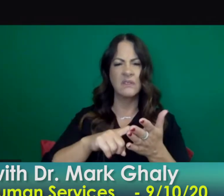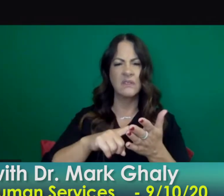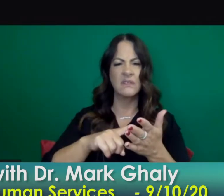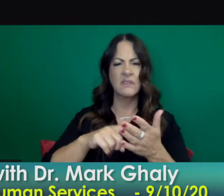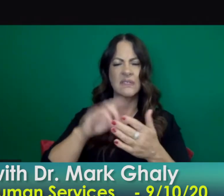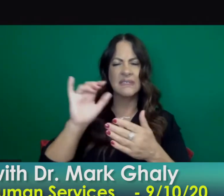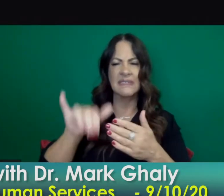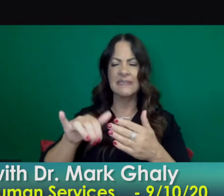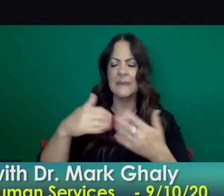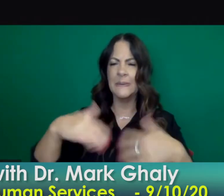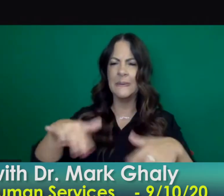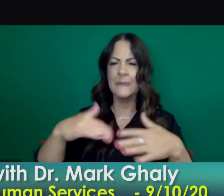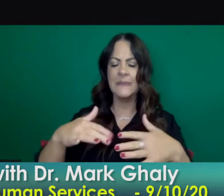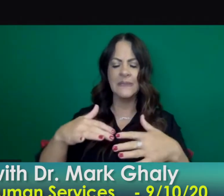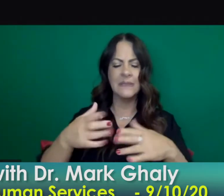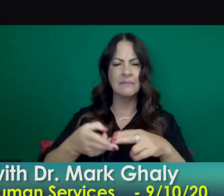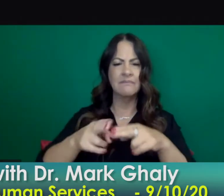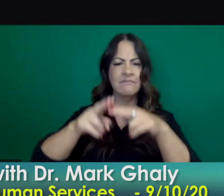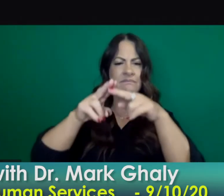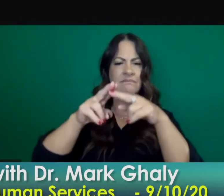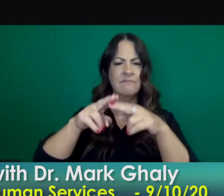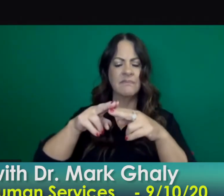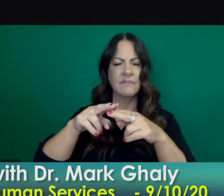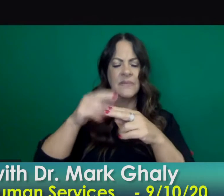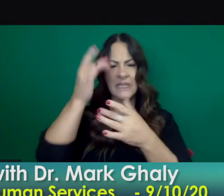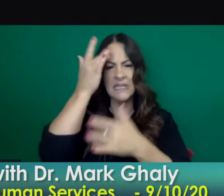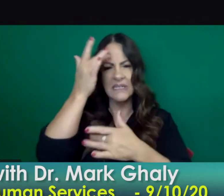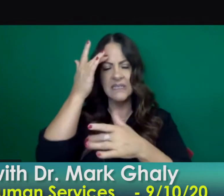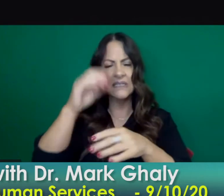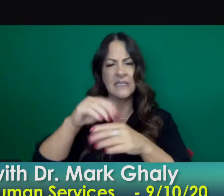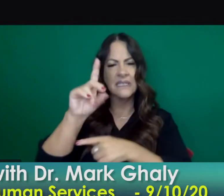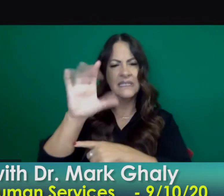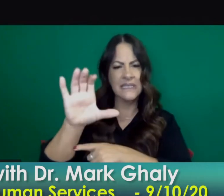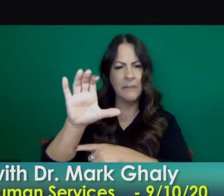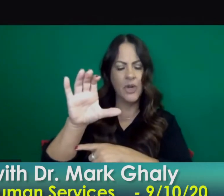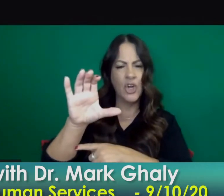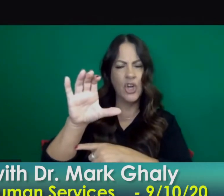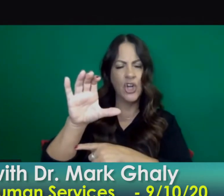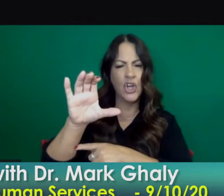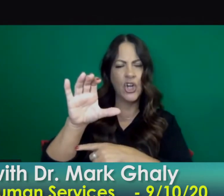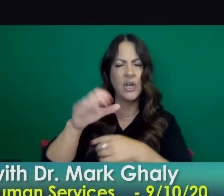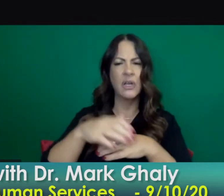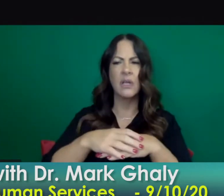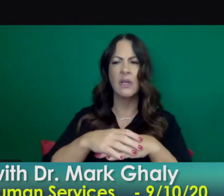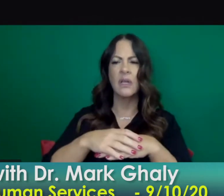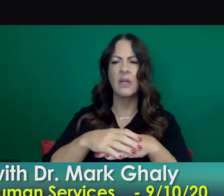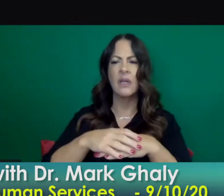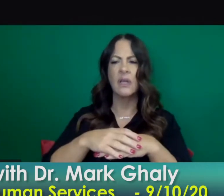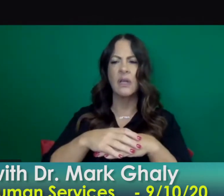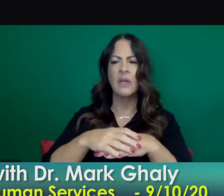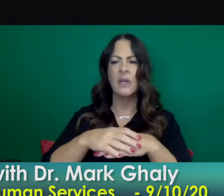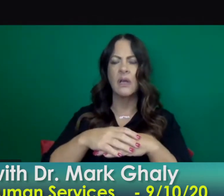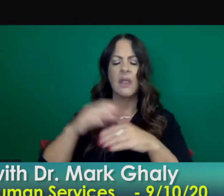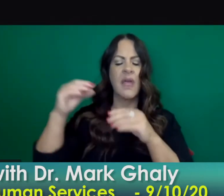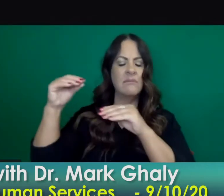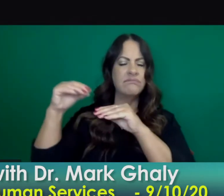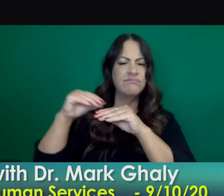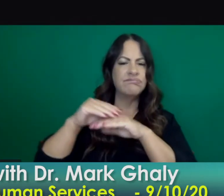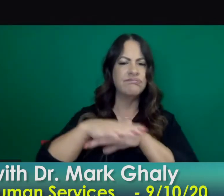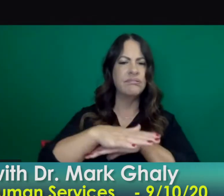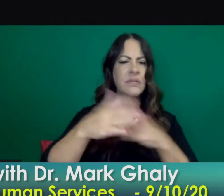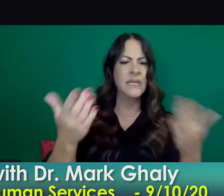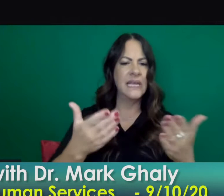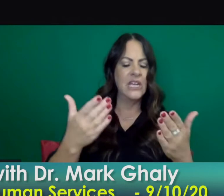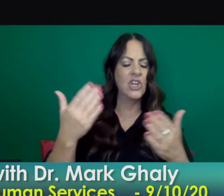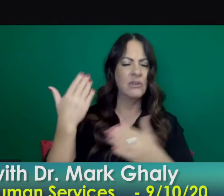conclusion being that that means covet was spreading in the community here or at least had come back from overseas uh perhaps sooner